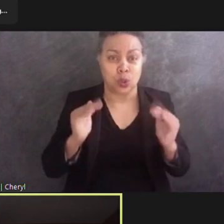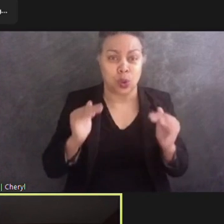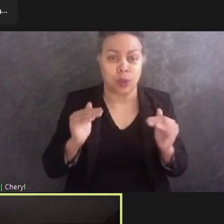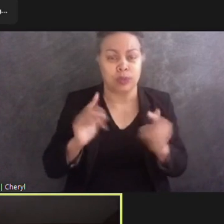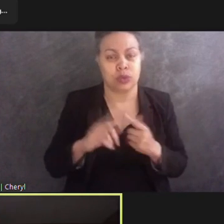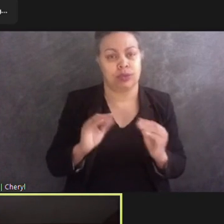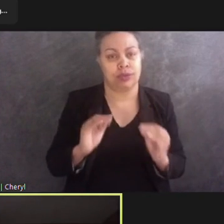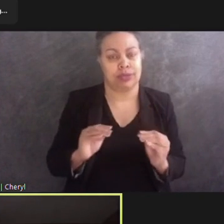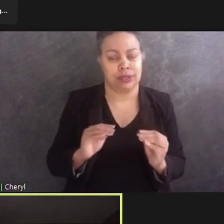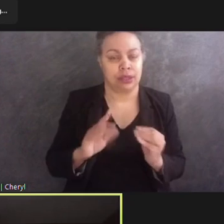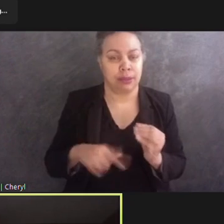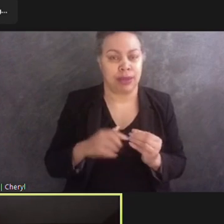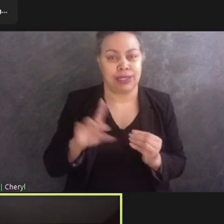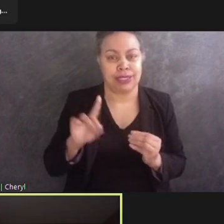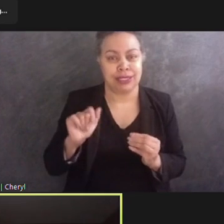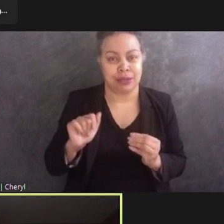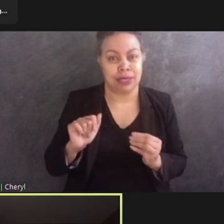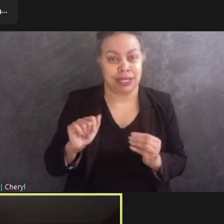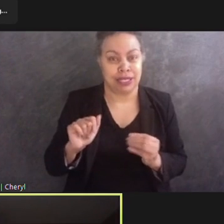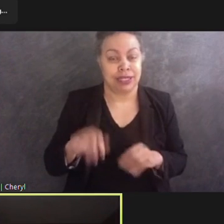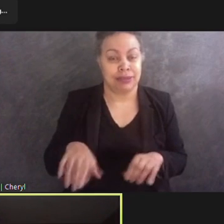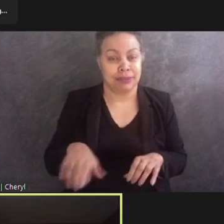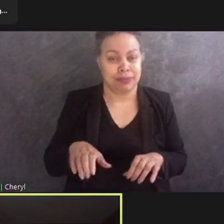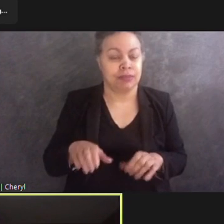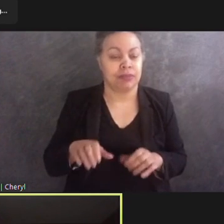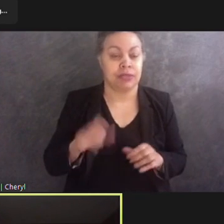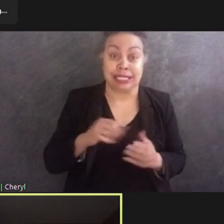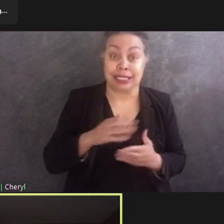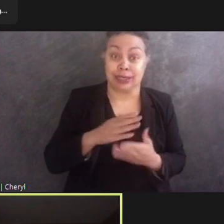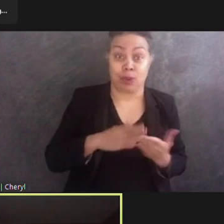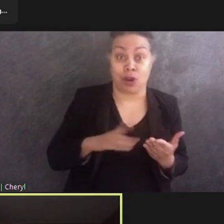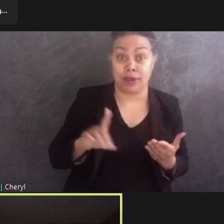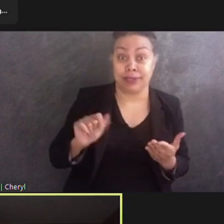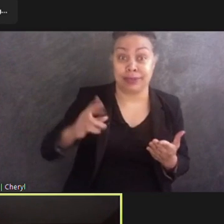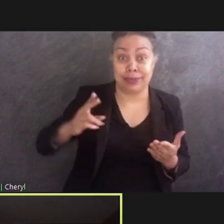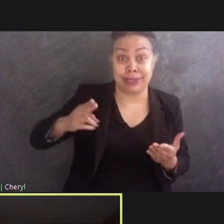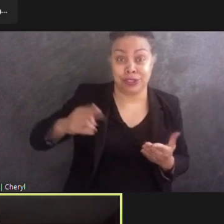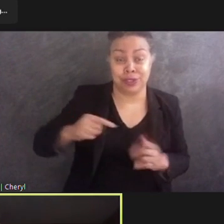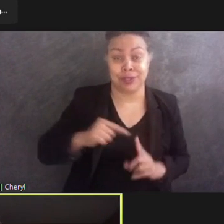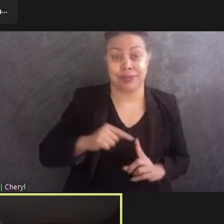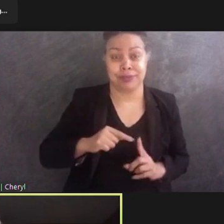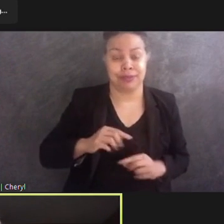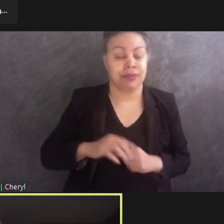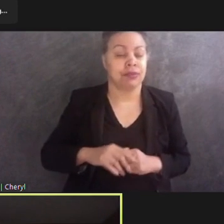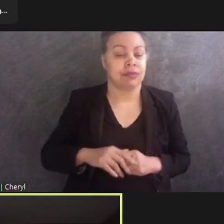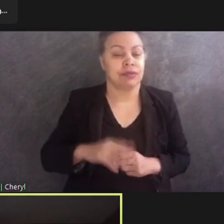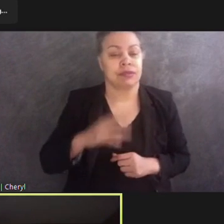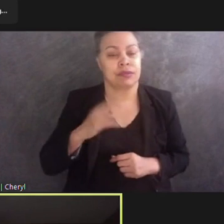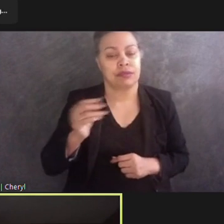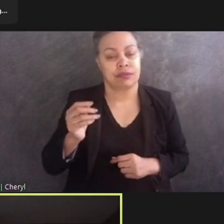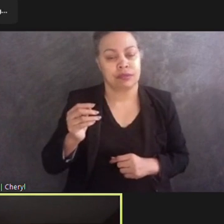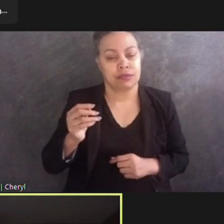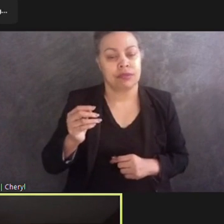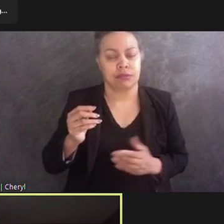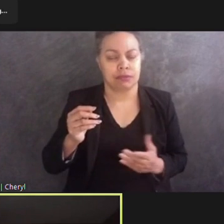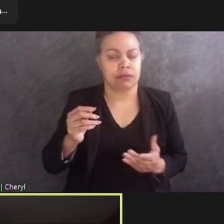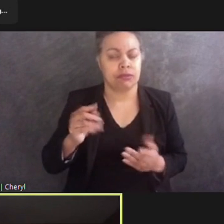movement, this particular piece of the disability movement, and the various stories that